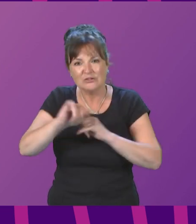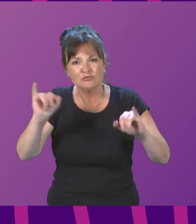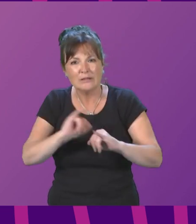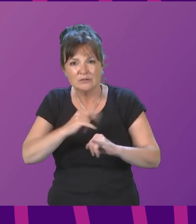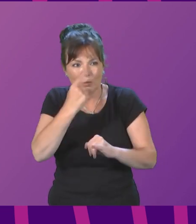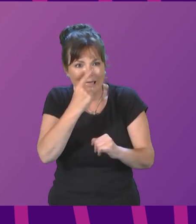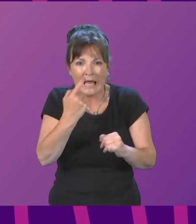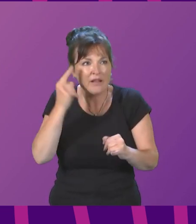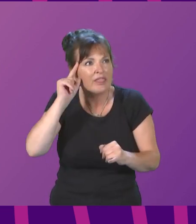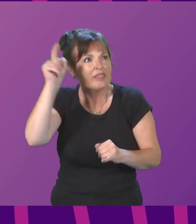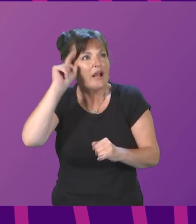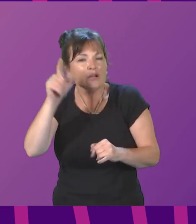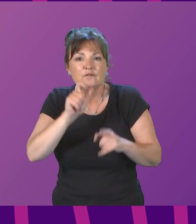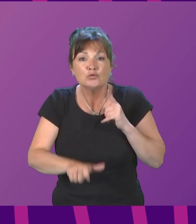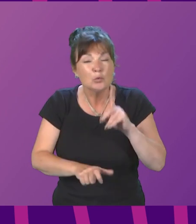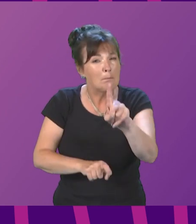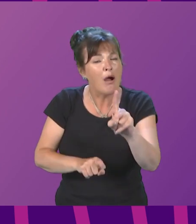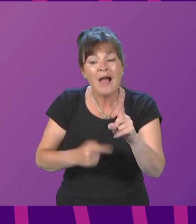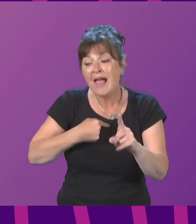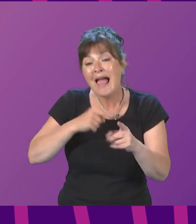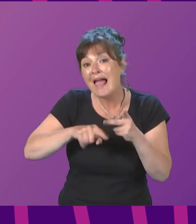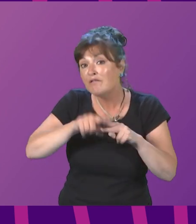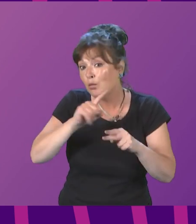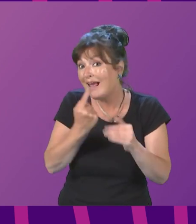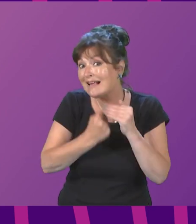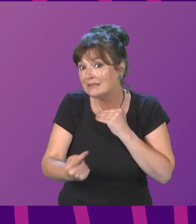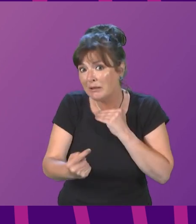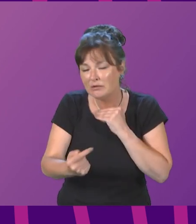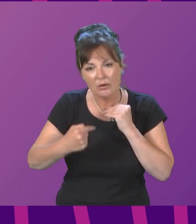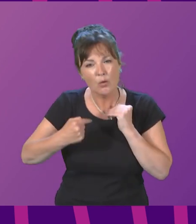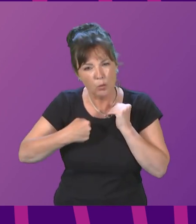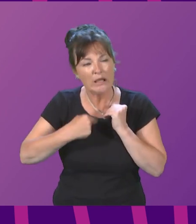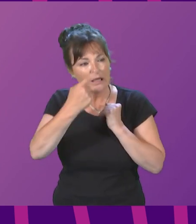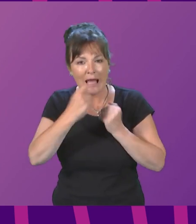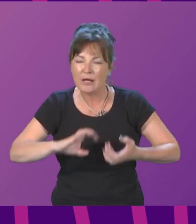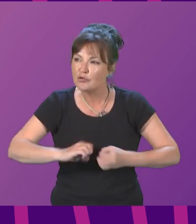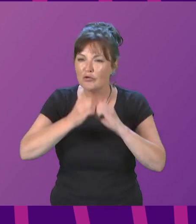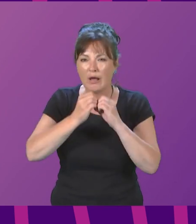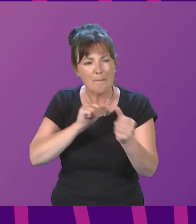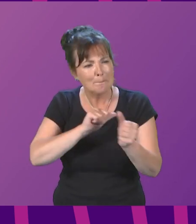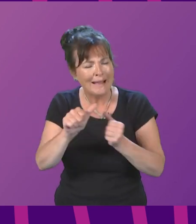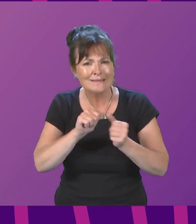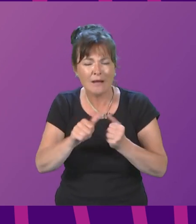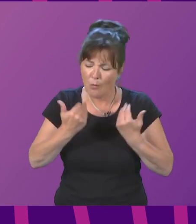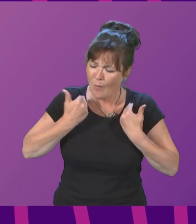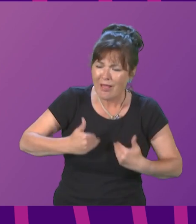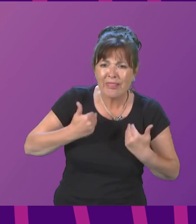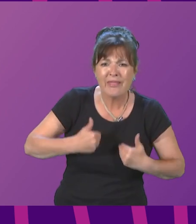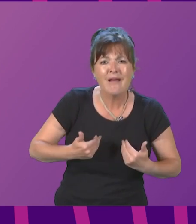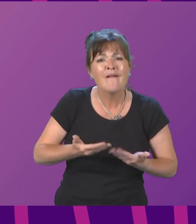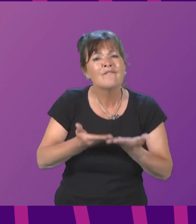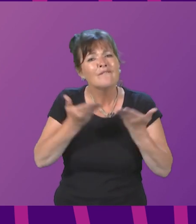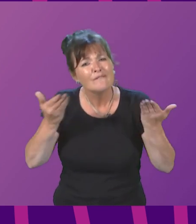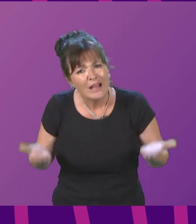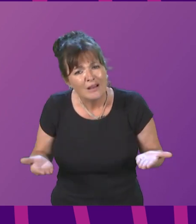that, independence would give us the wherewithal to build a better, wealthier, fairer future. That is the prize we